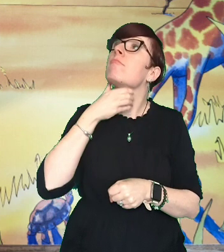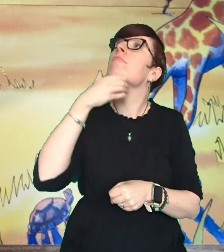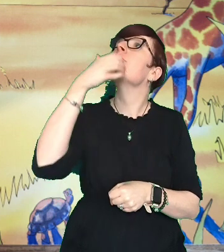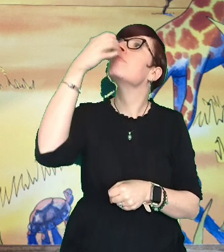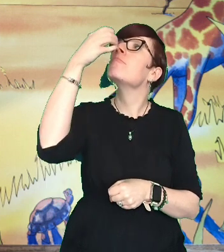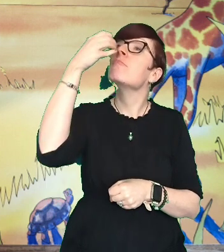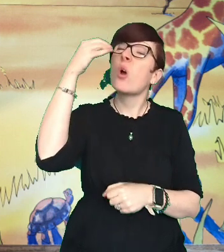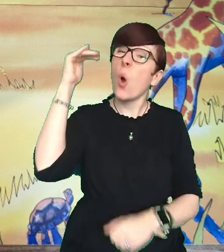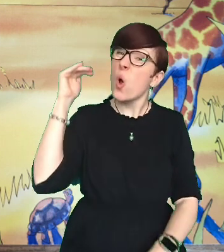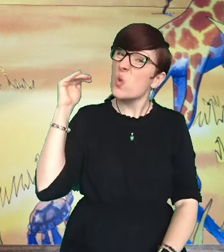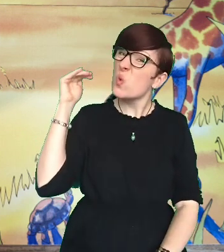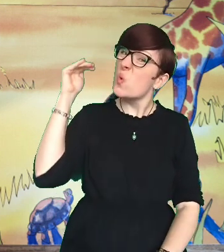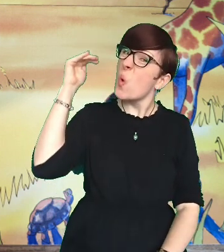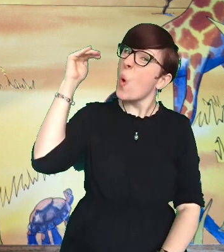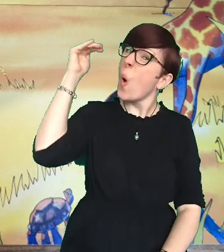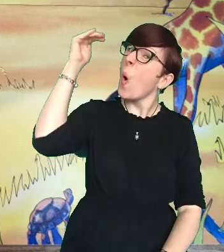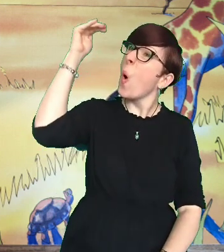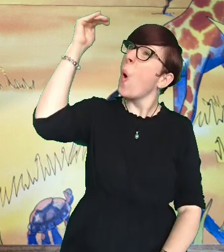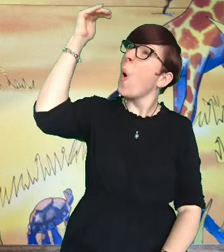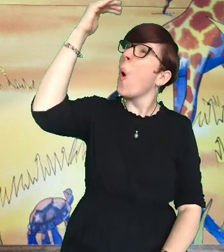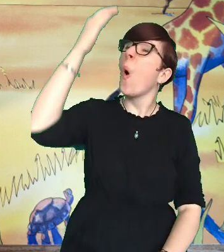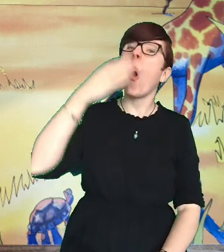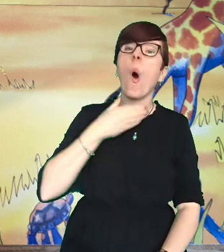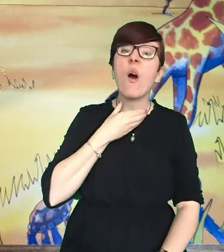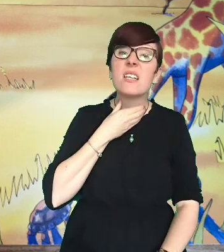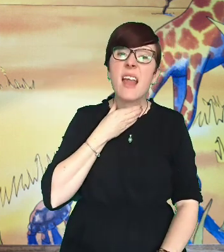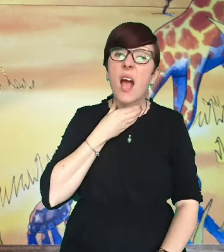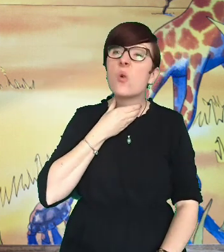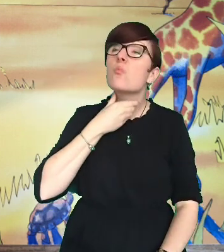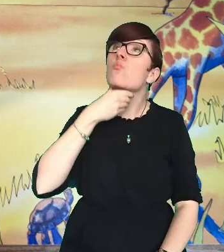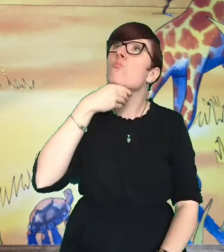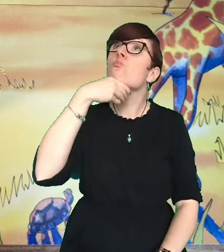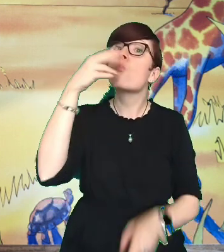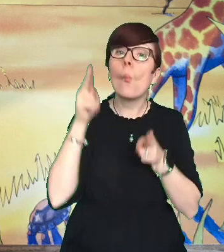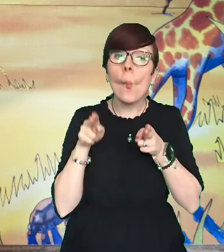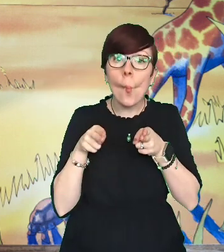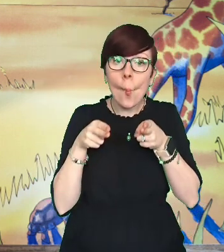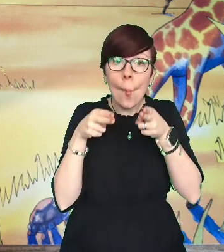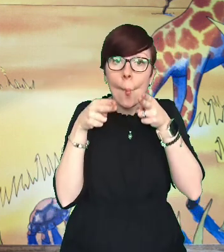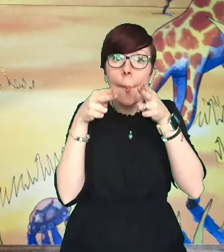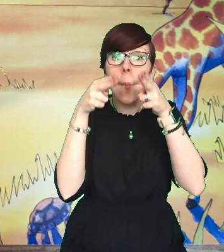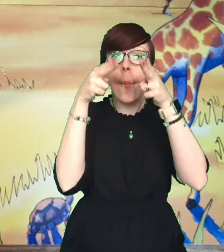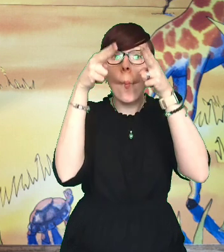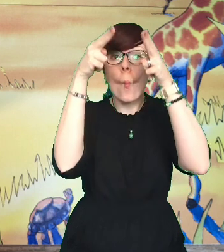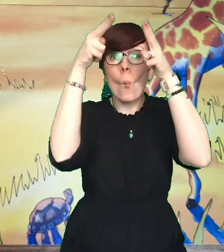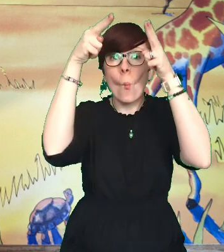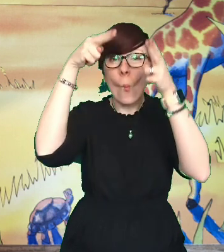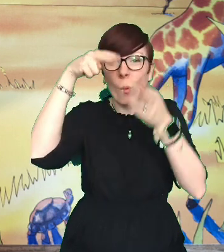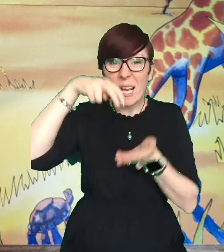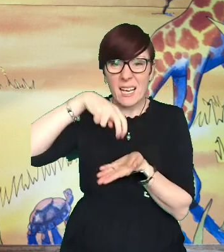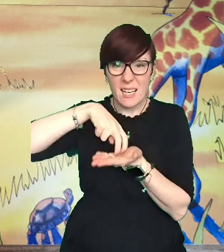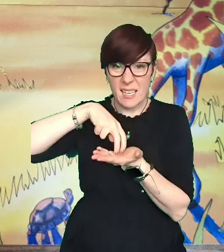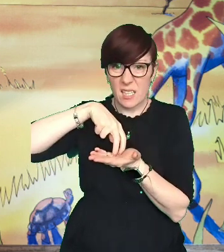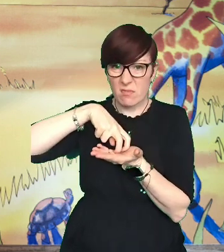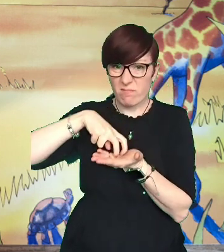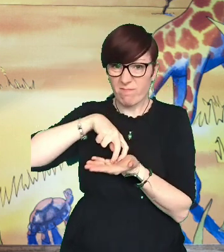Gerald was a tall giraffe whose neck was long and slim, but his knees were awfully bandy